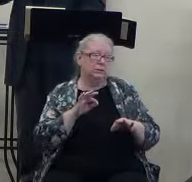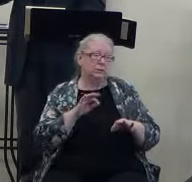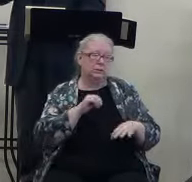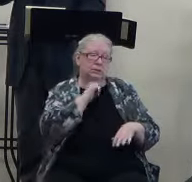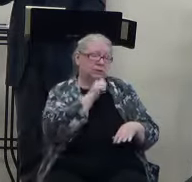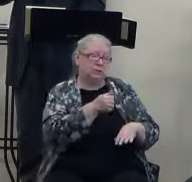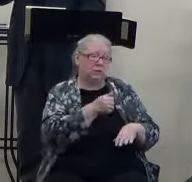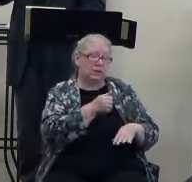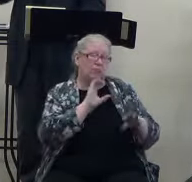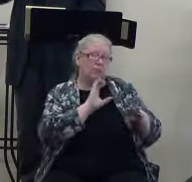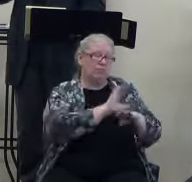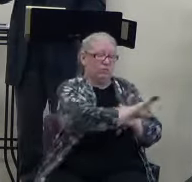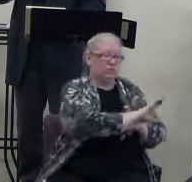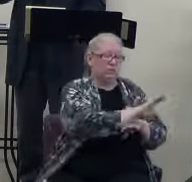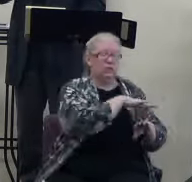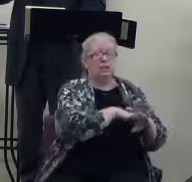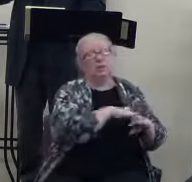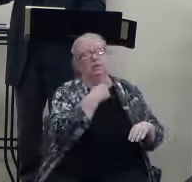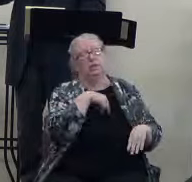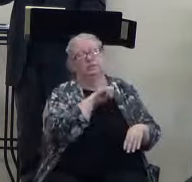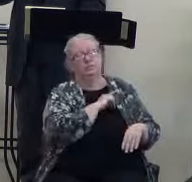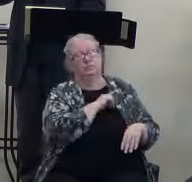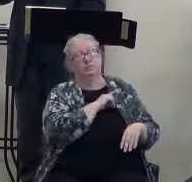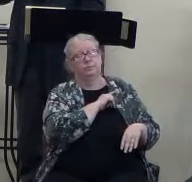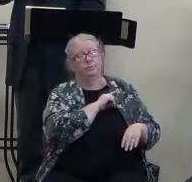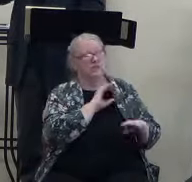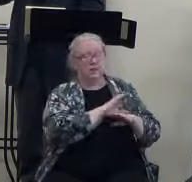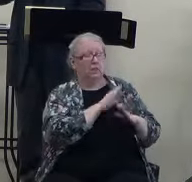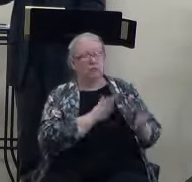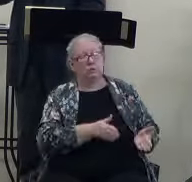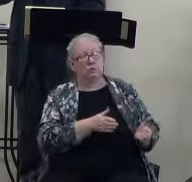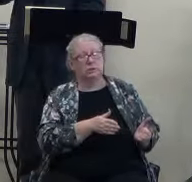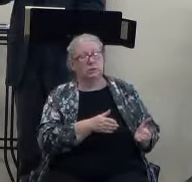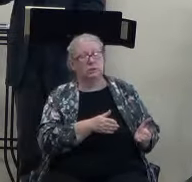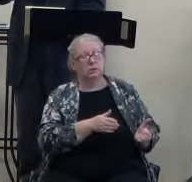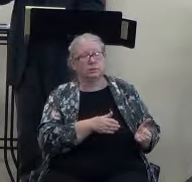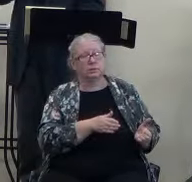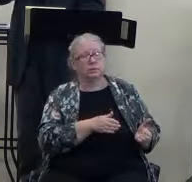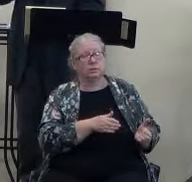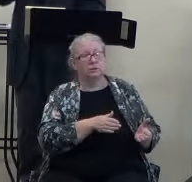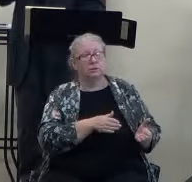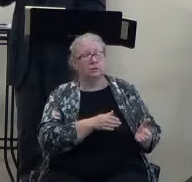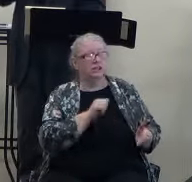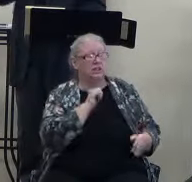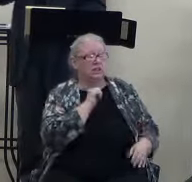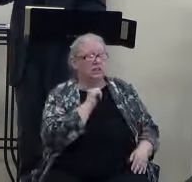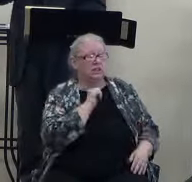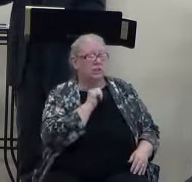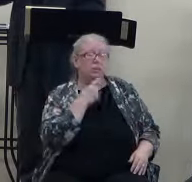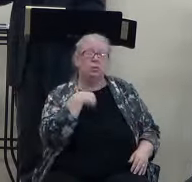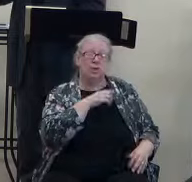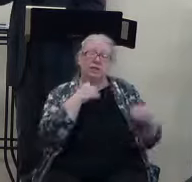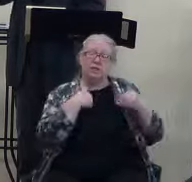He's not pushy, bossy, or conniving. He won't do anything. He doesn't make us because we have